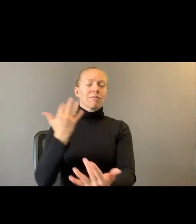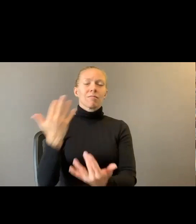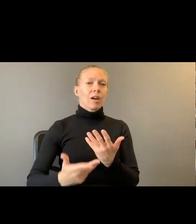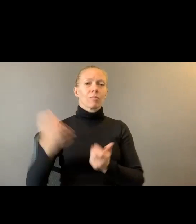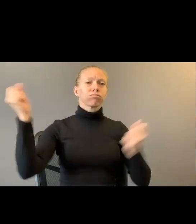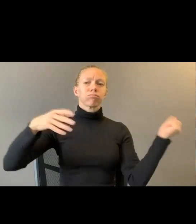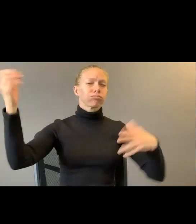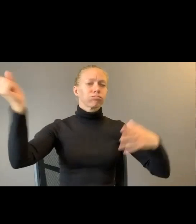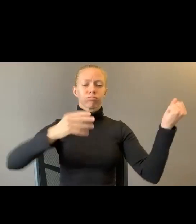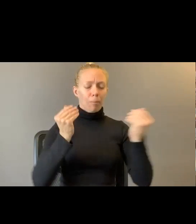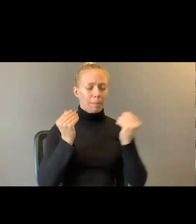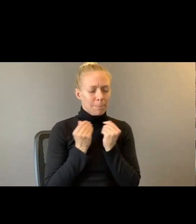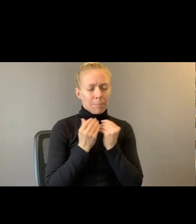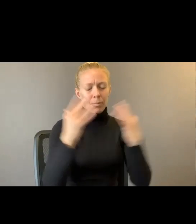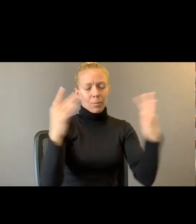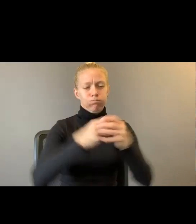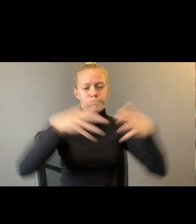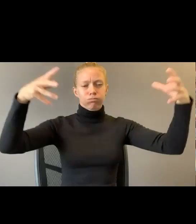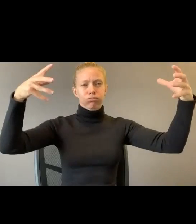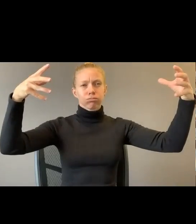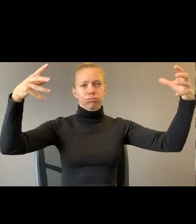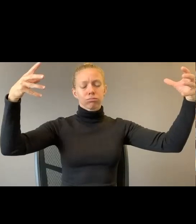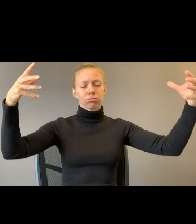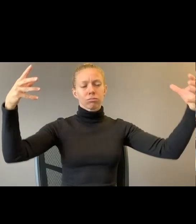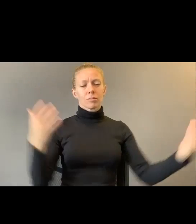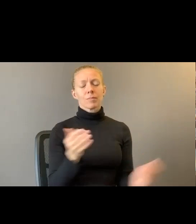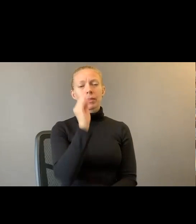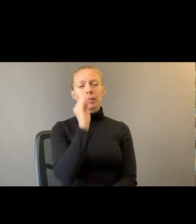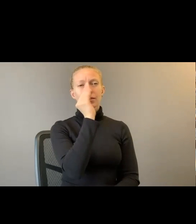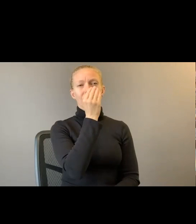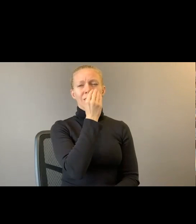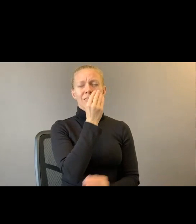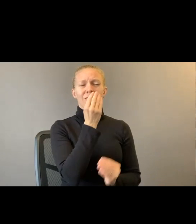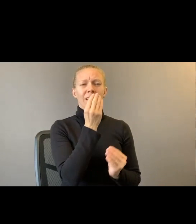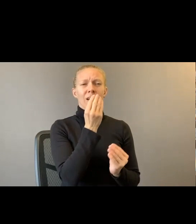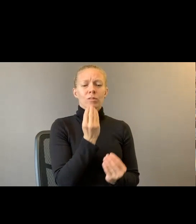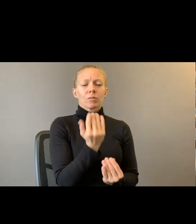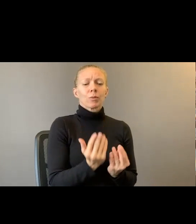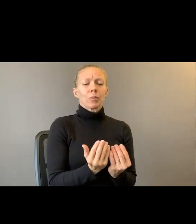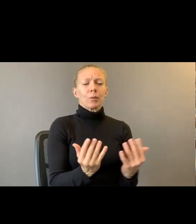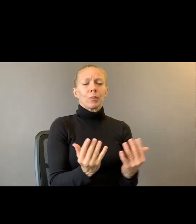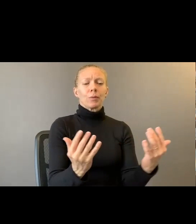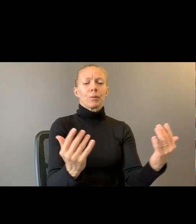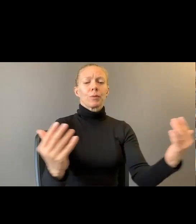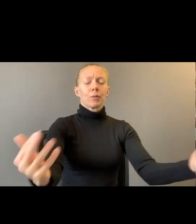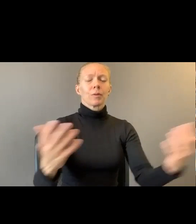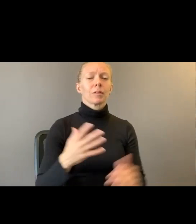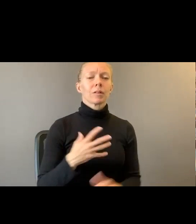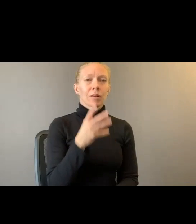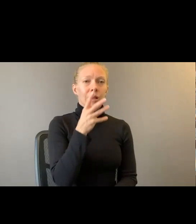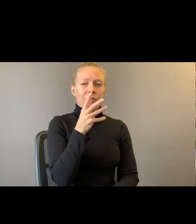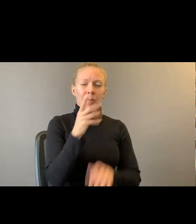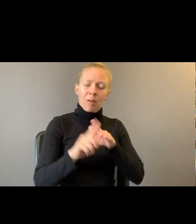flames as a field of dahlia across our living room. Licking my mother's heels. The heroin wolf